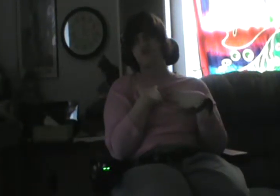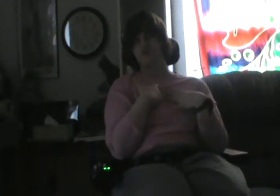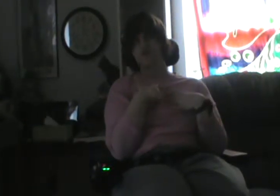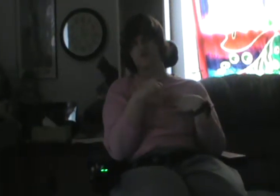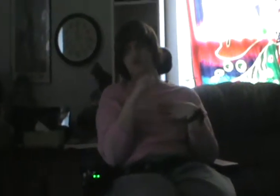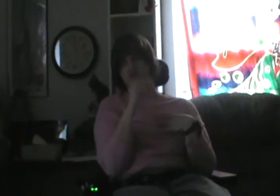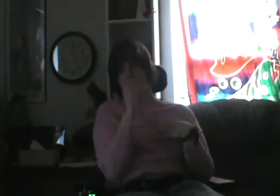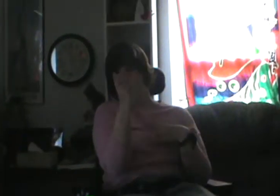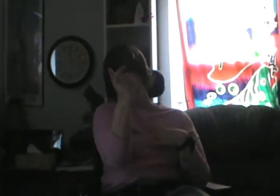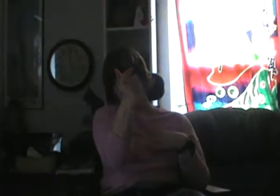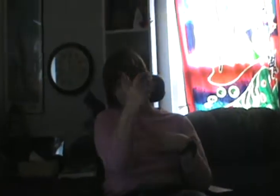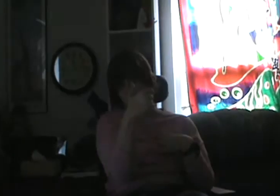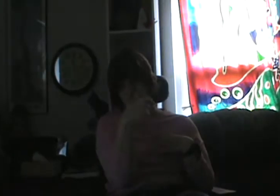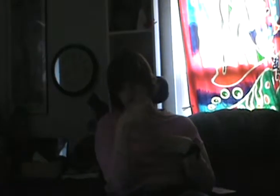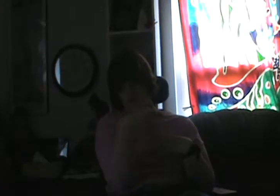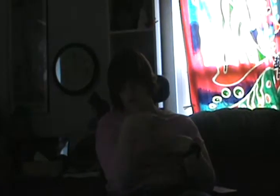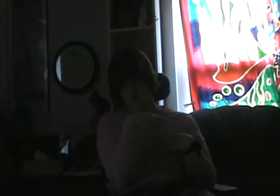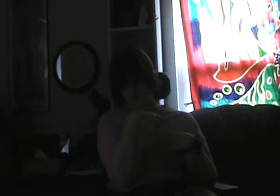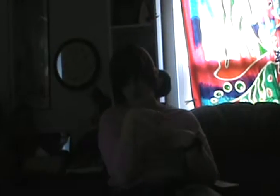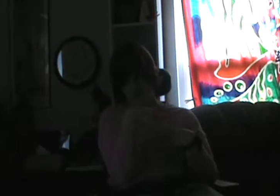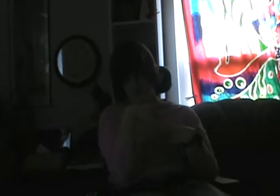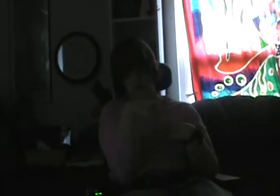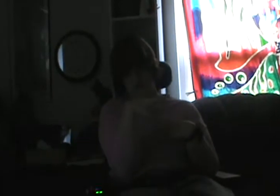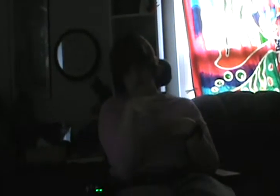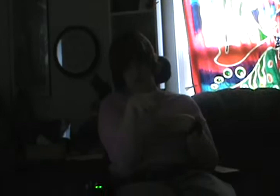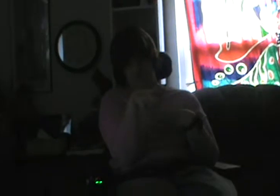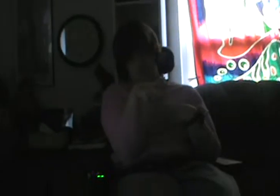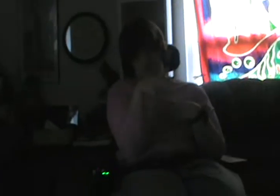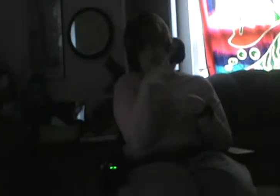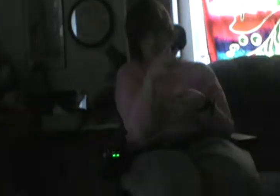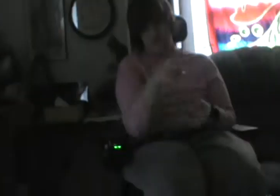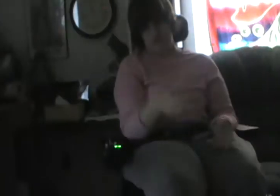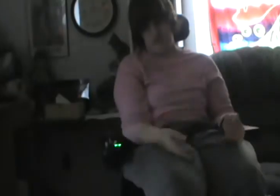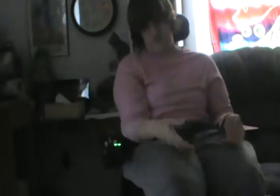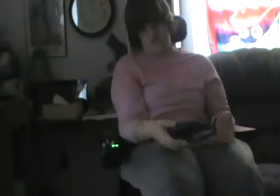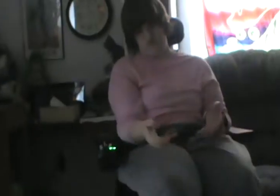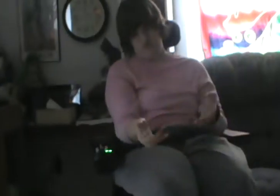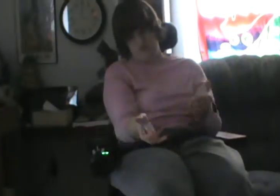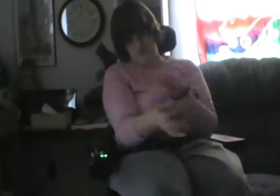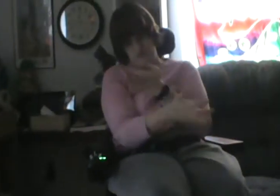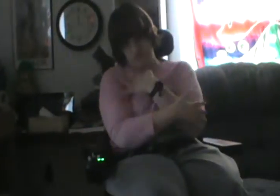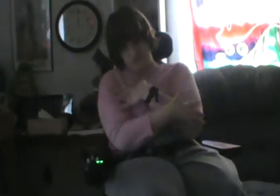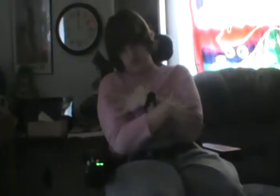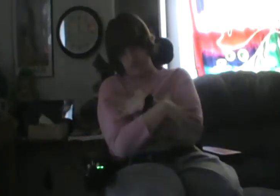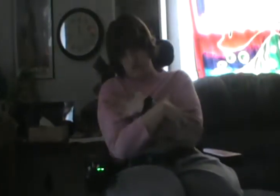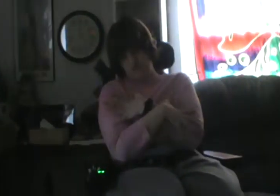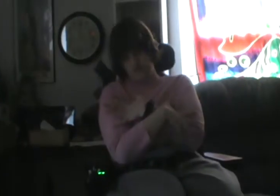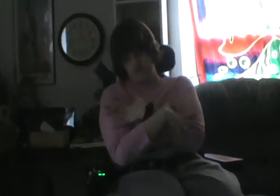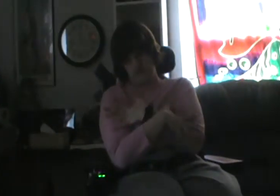In the middle of the night, we'd all hold each other tight.